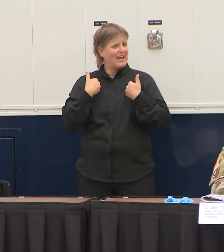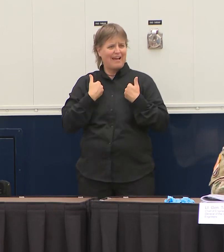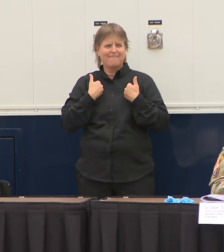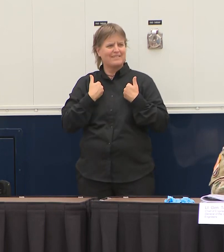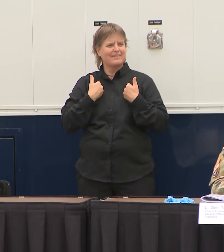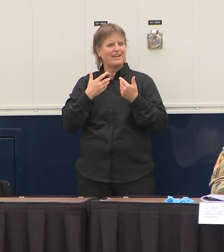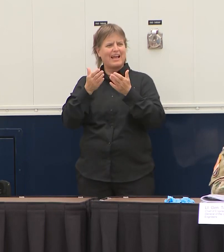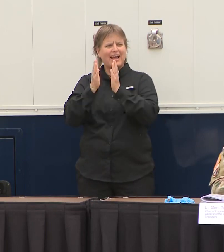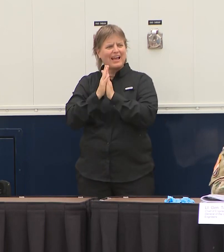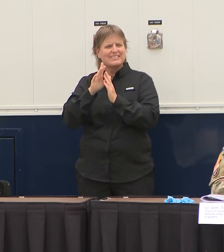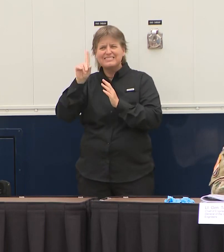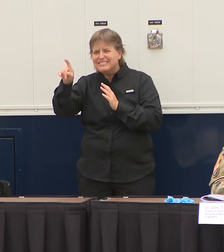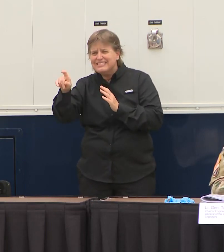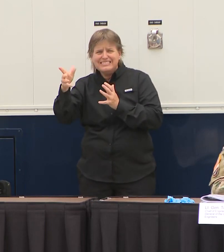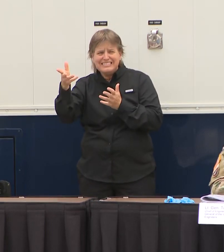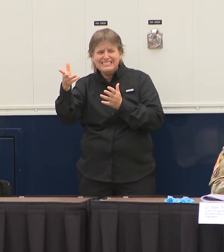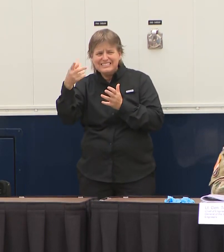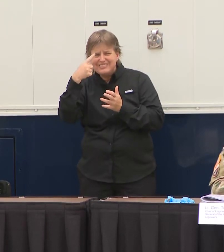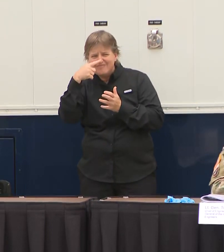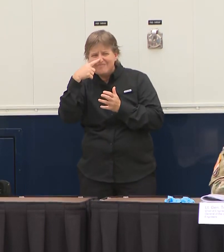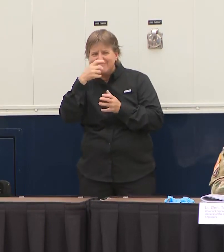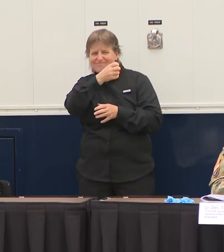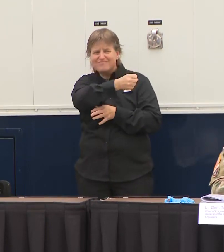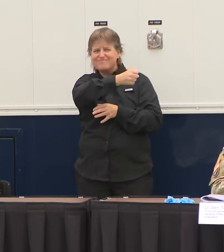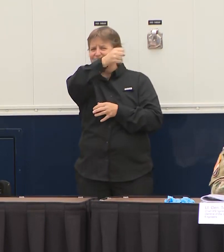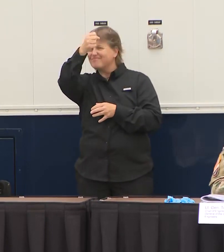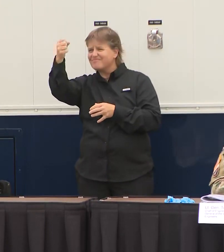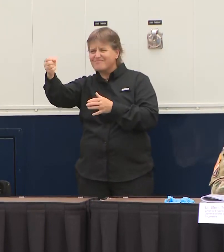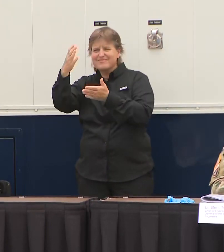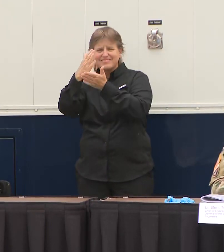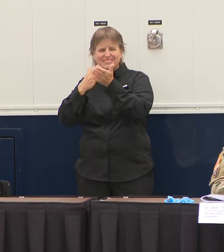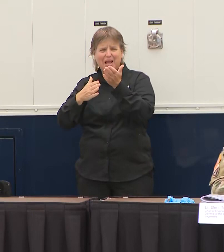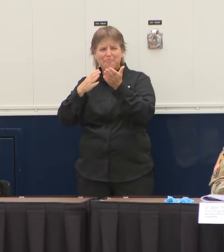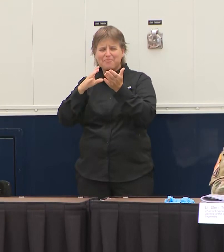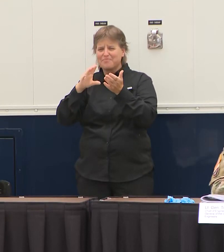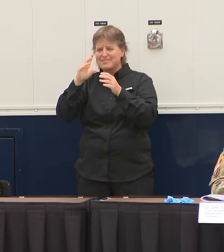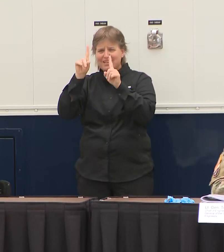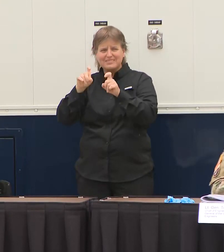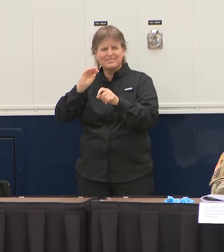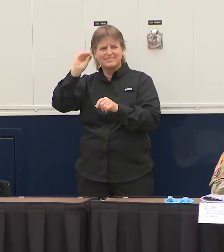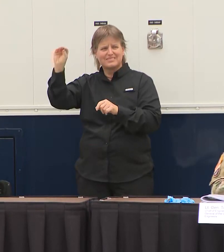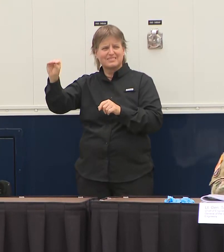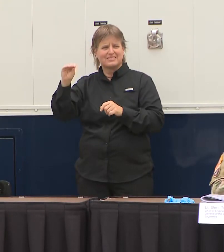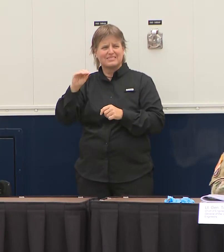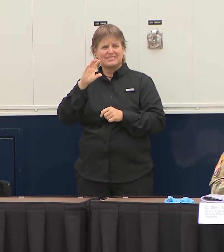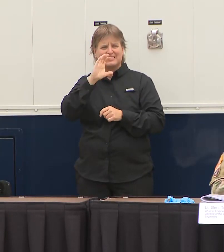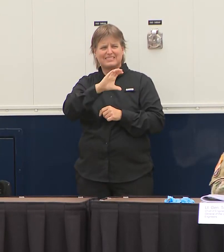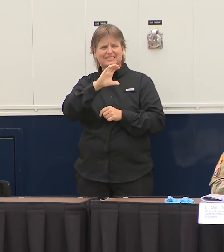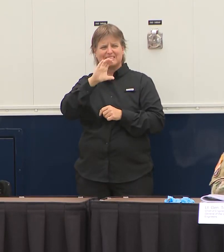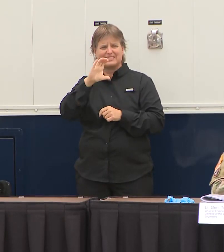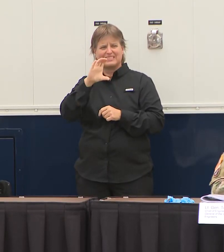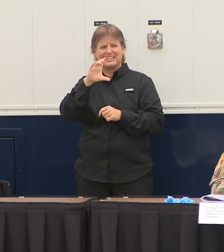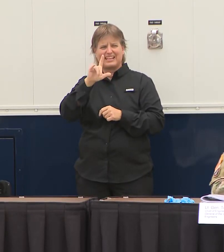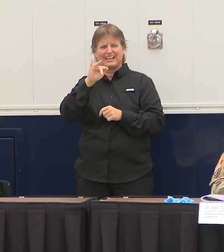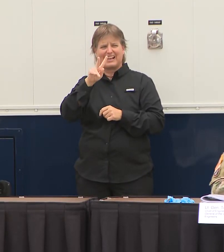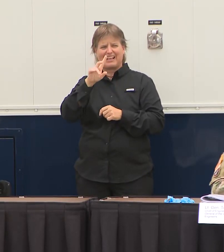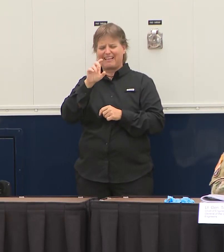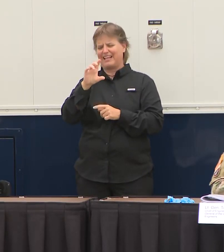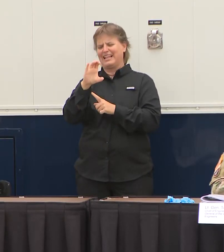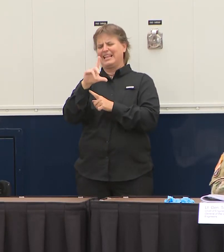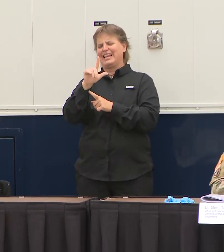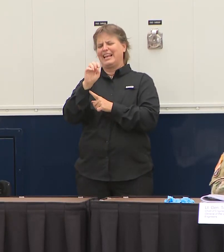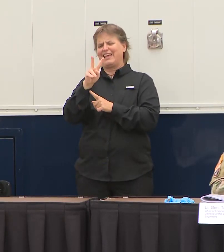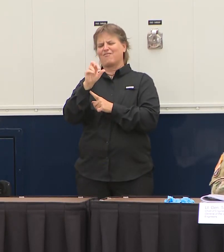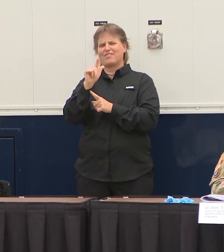machines to Jackson in Miami spoke with Mayor Gelber about the hospital here we're gonna work with getting them